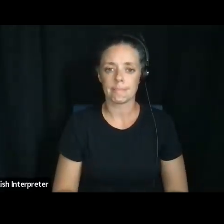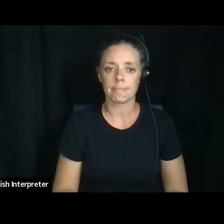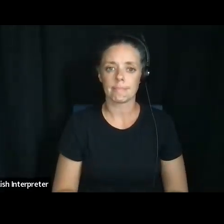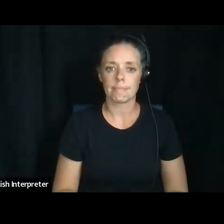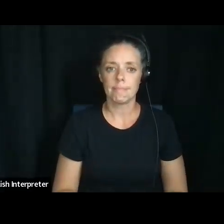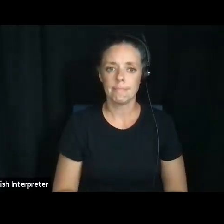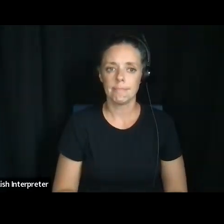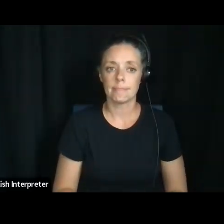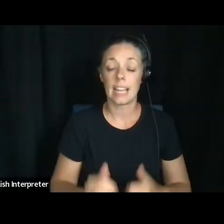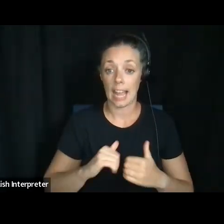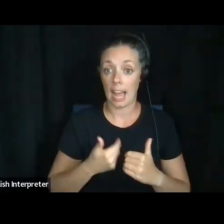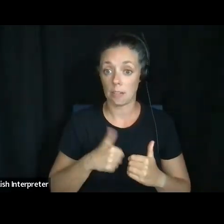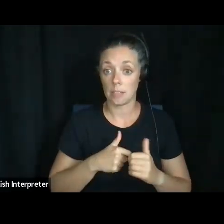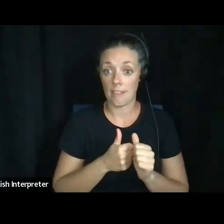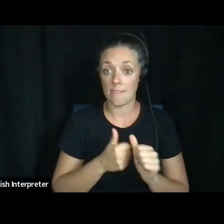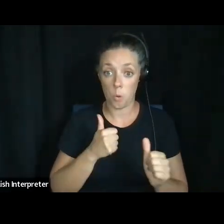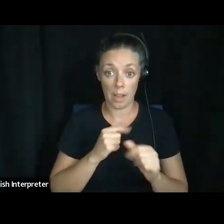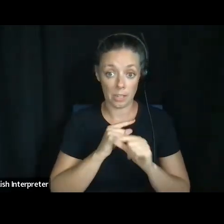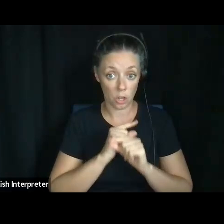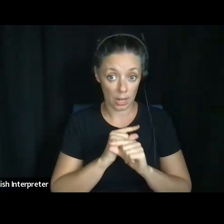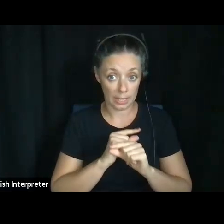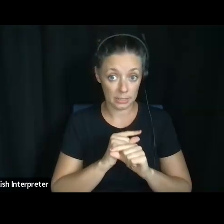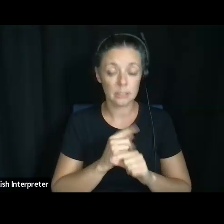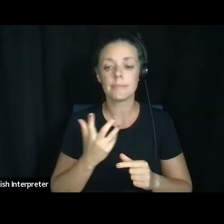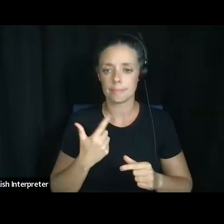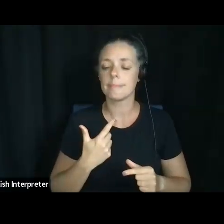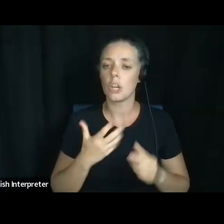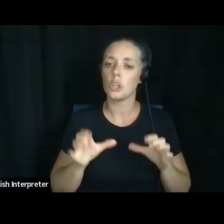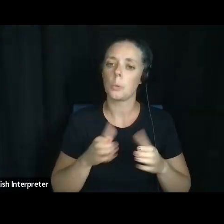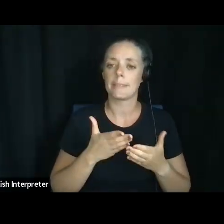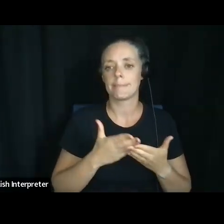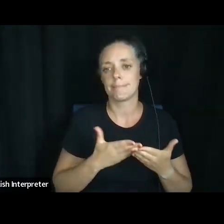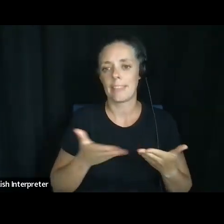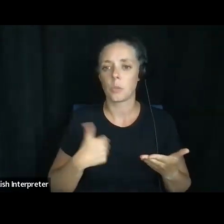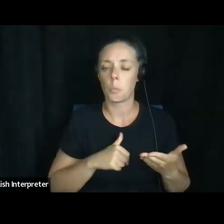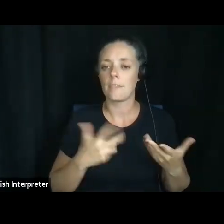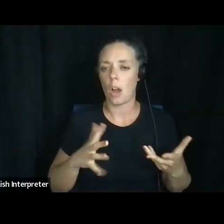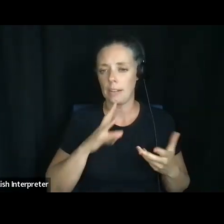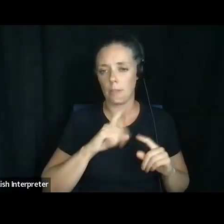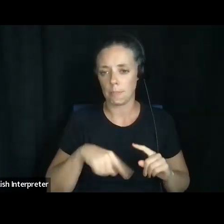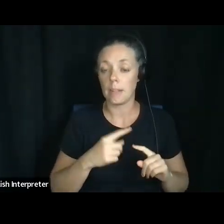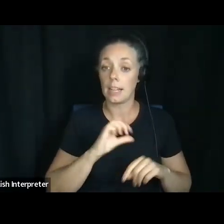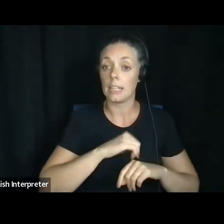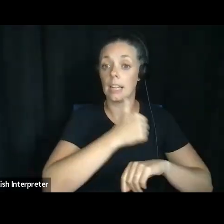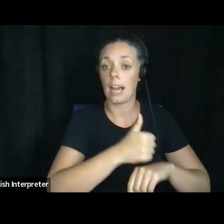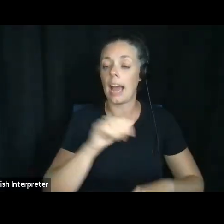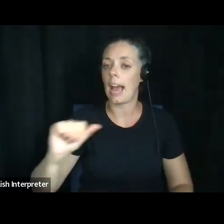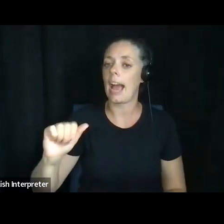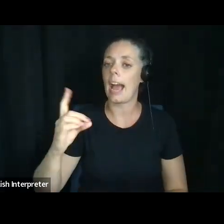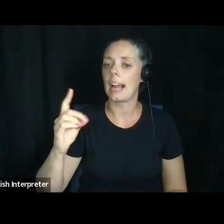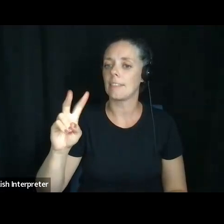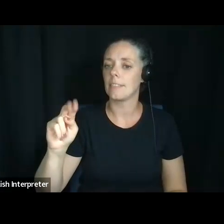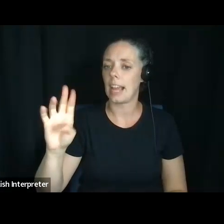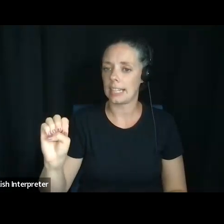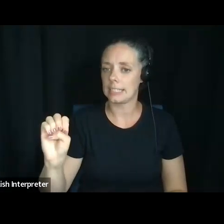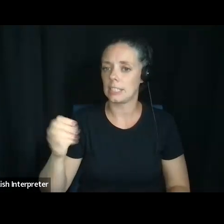the way we avoid guardianship is doing some of the things that we've already talked about, doing an advanced directive, um, maybe including a power of